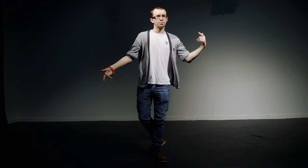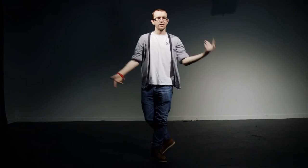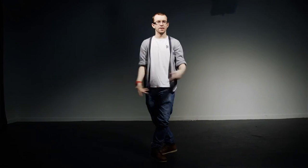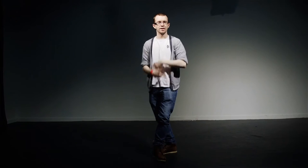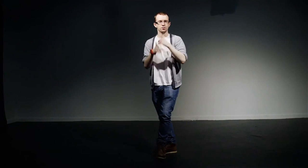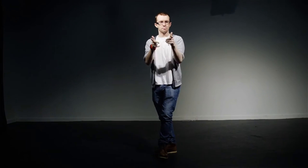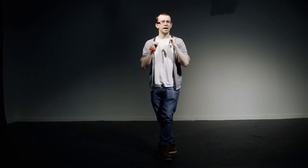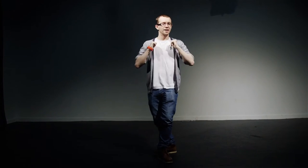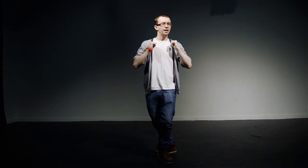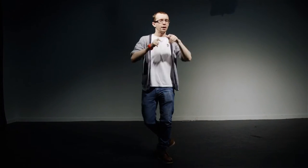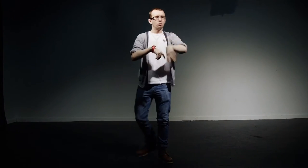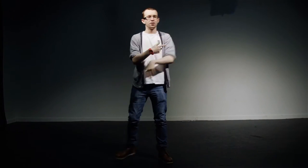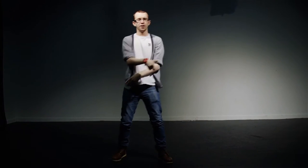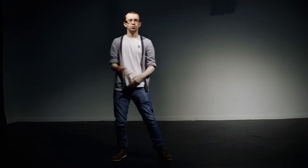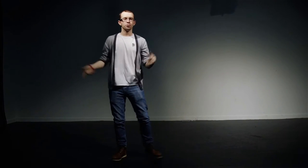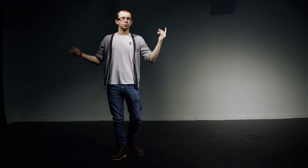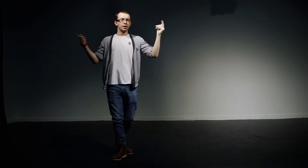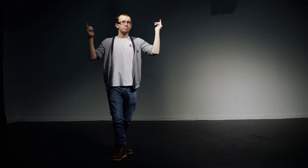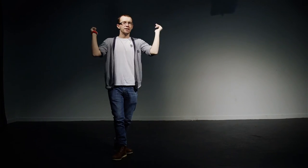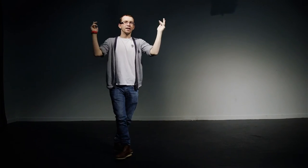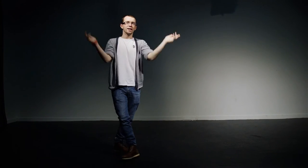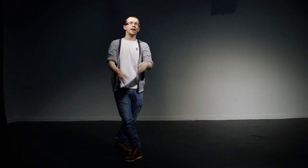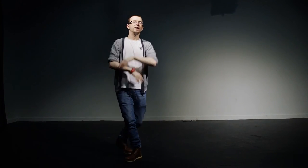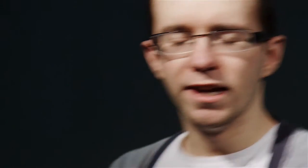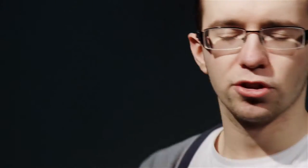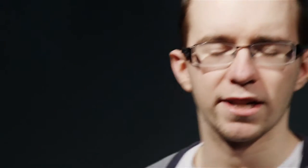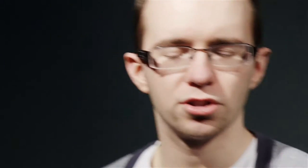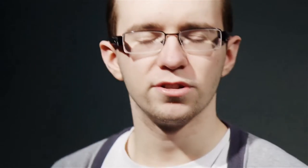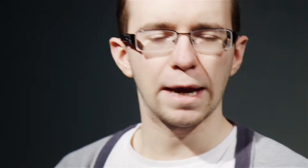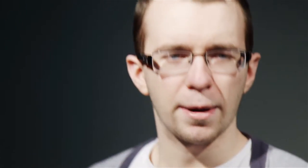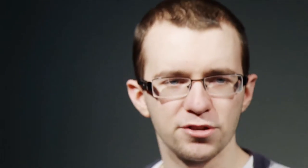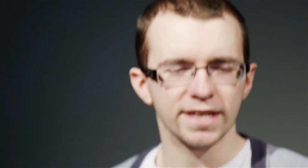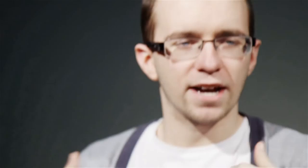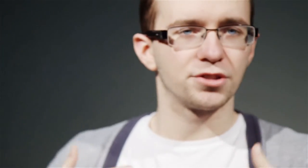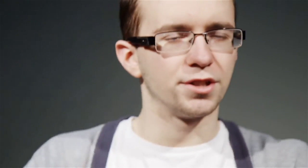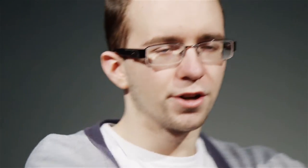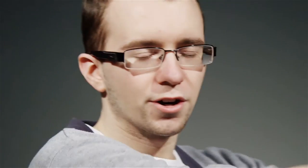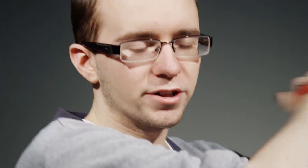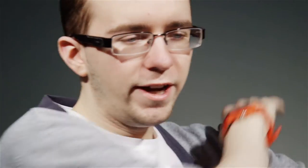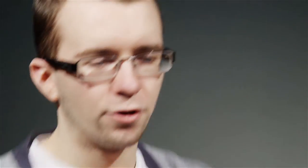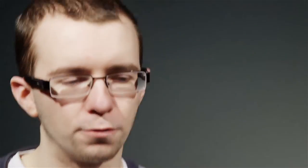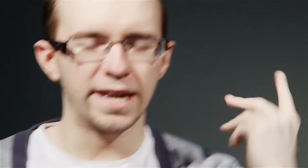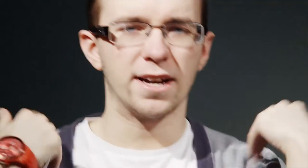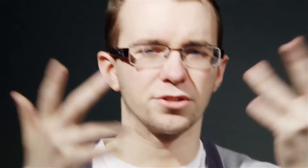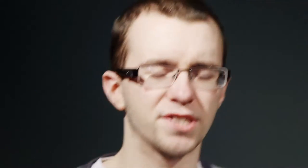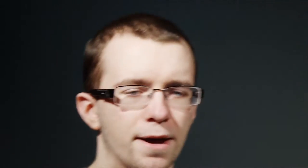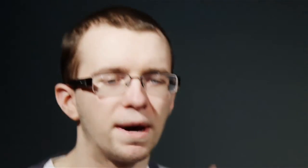inspires like theirs to mine, and one day who knows, you might be like I. Trying to get my music out to the herd, and hope they understand my